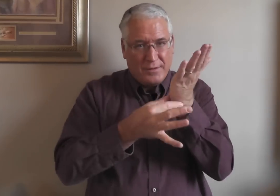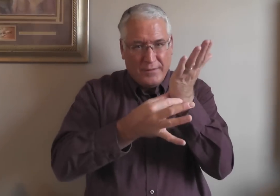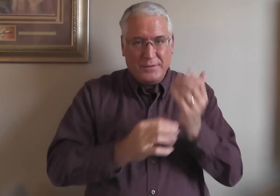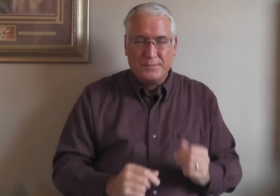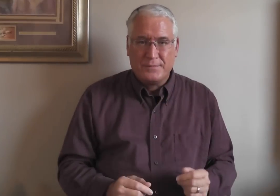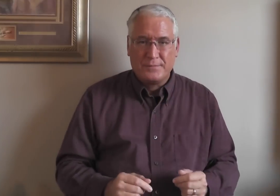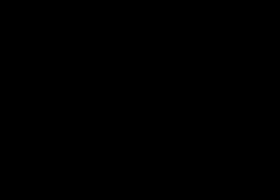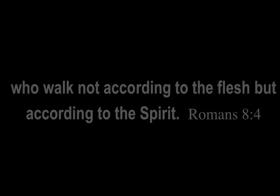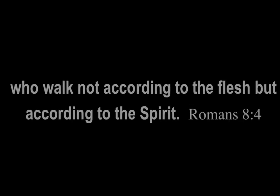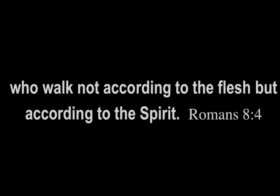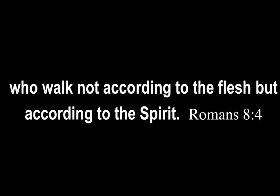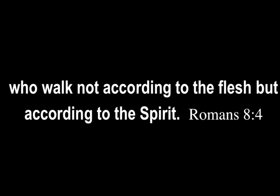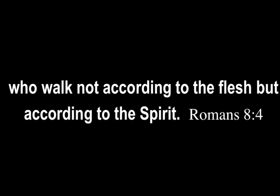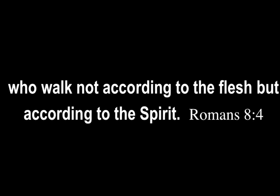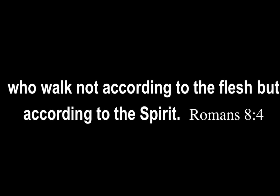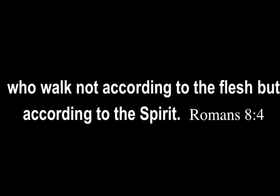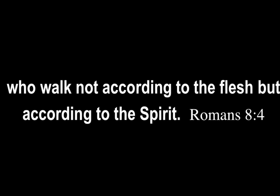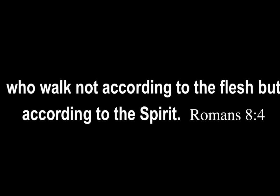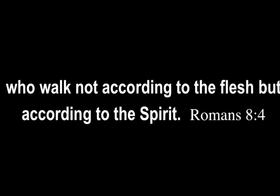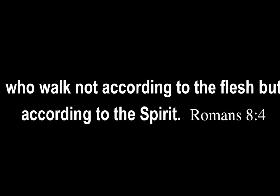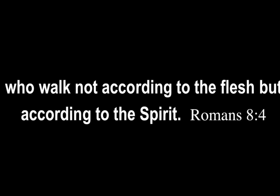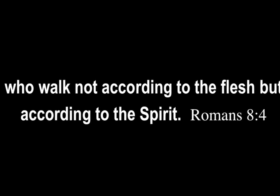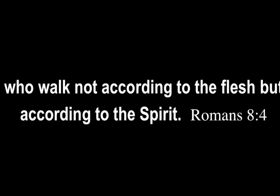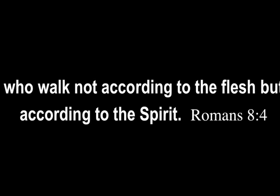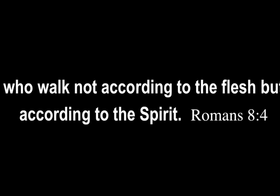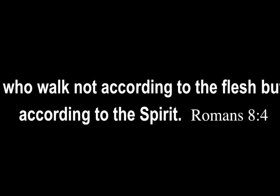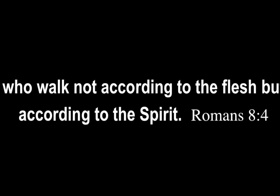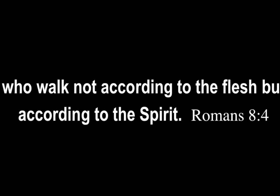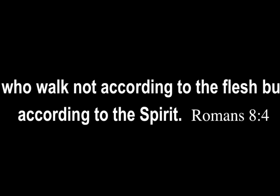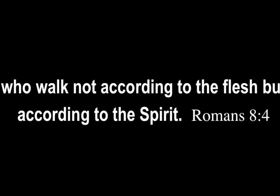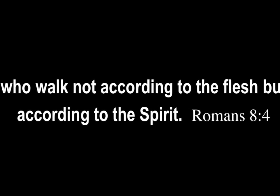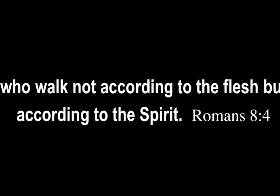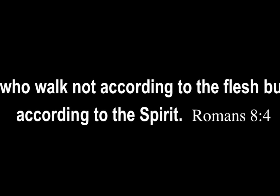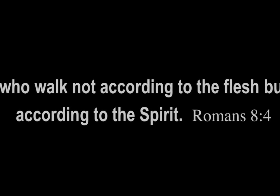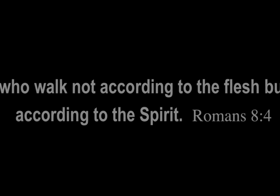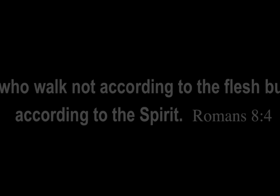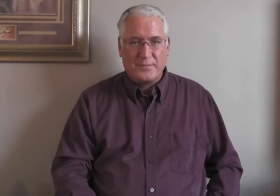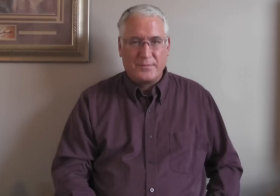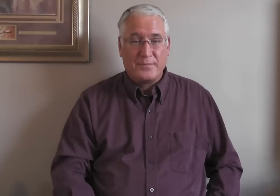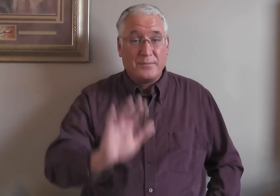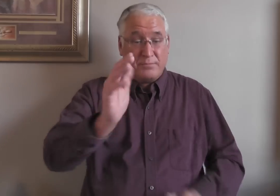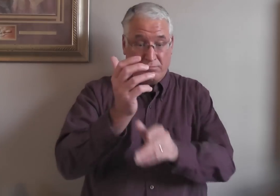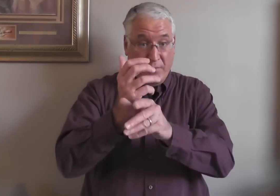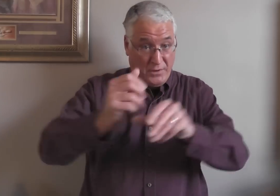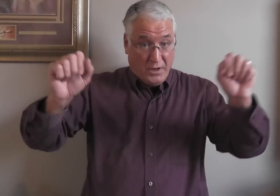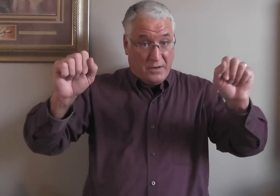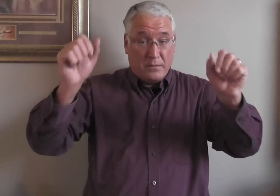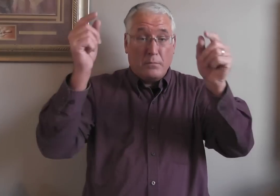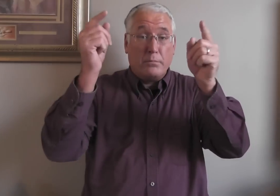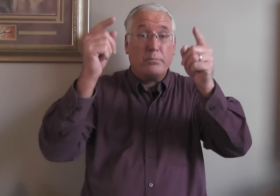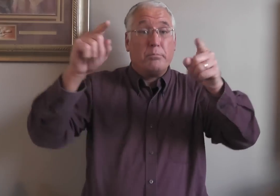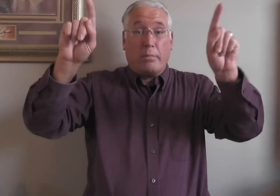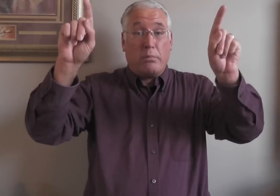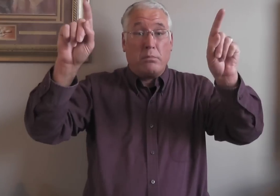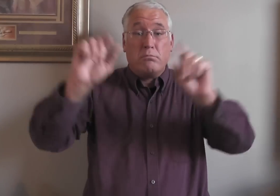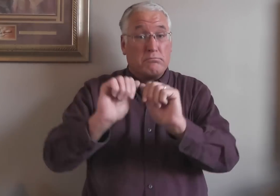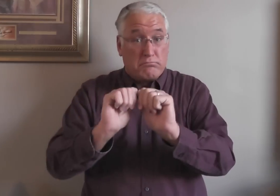That's the flesh. Who walk not according to the flesh, but according to the Spirit. Salvation is accomplished.